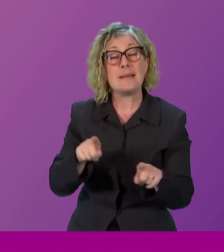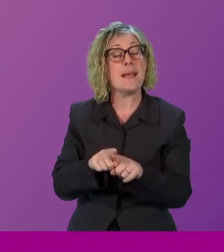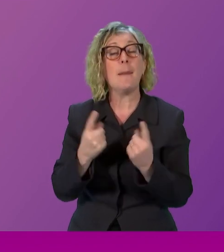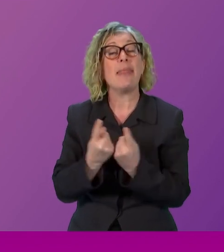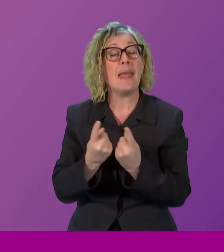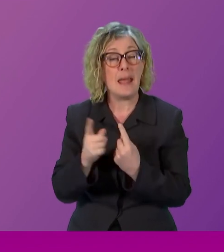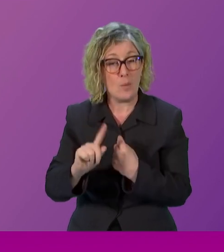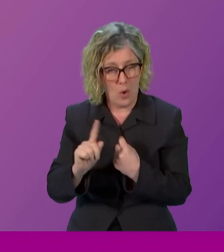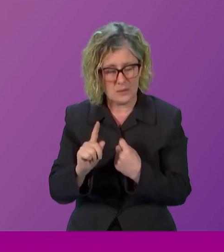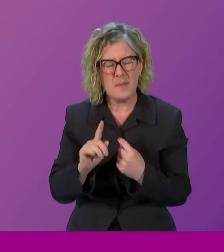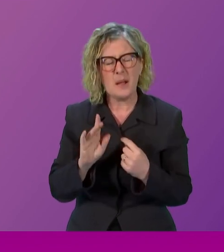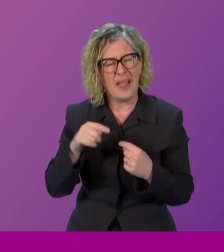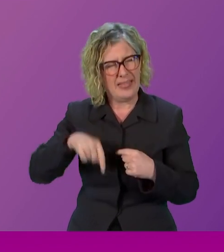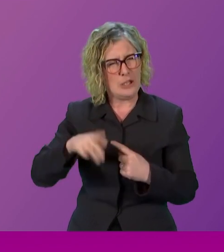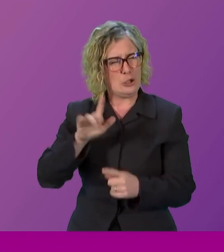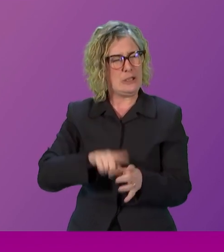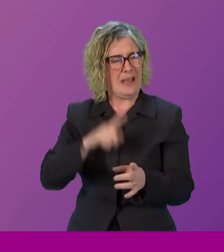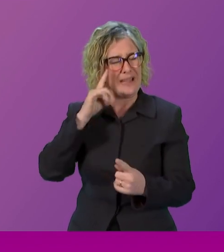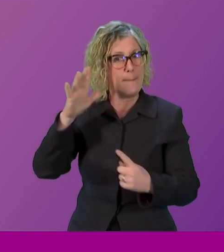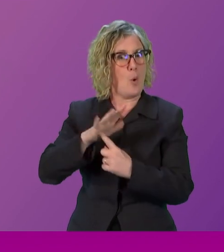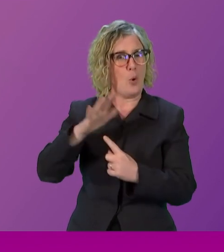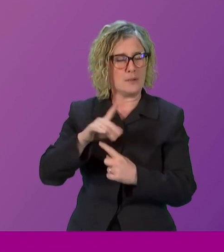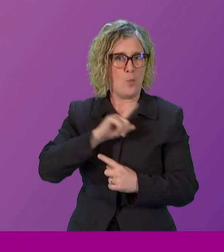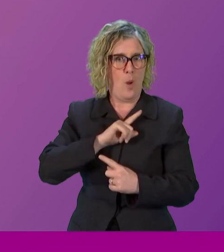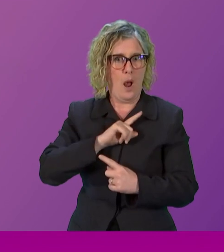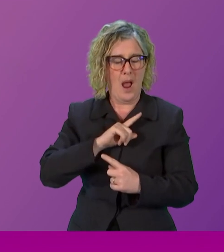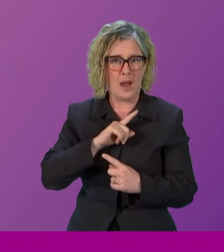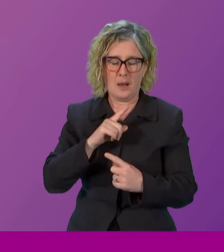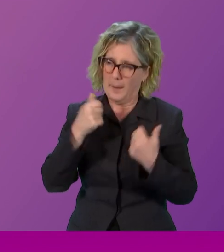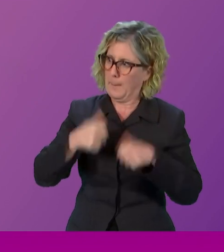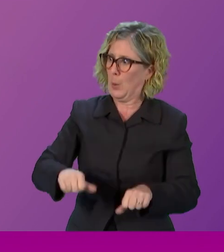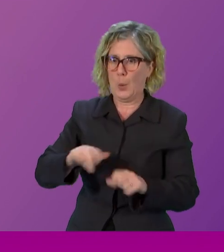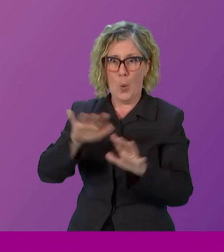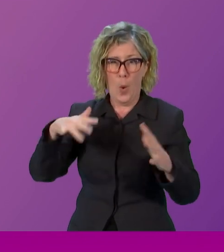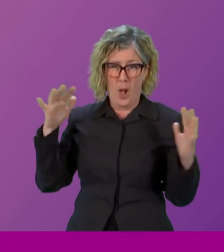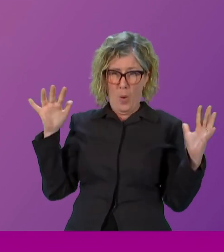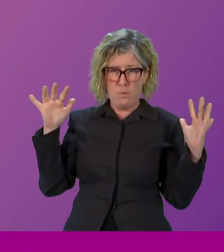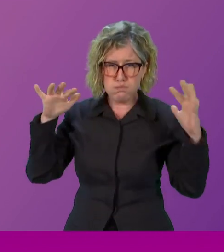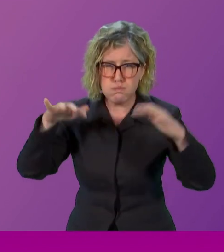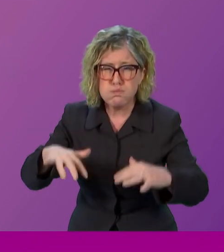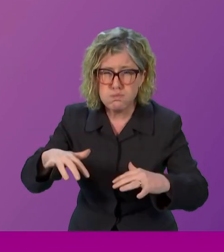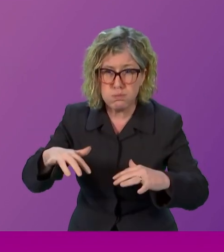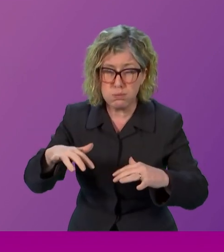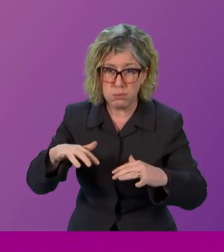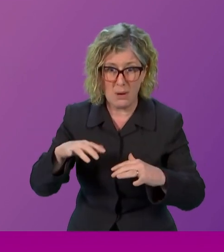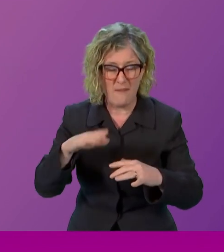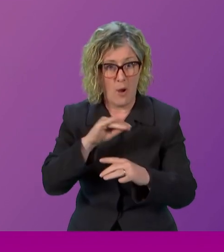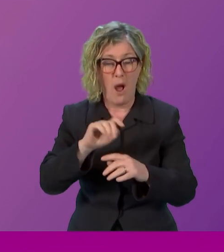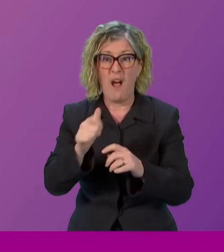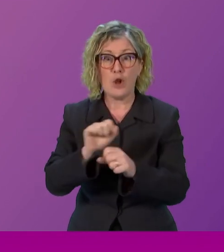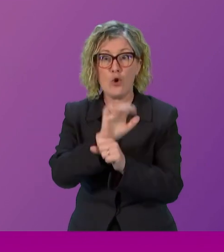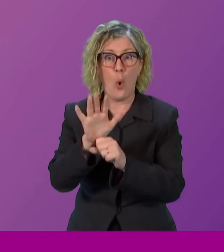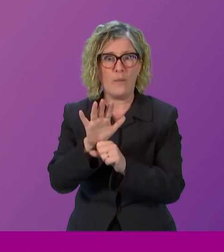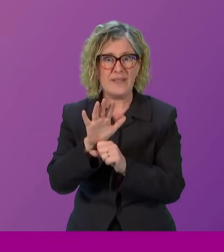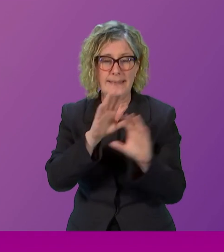is the first big one we've had since pre-Covid, and a whole new team that we only had last year.